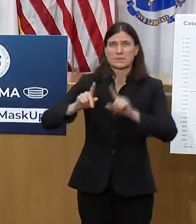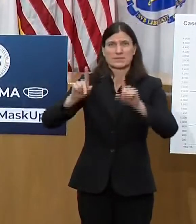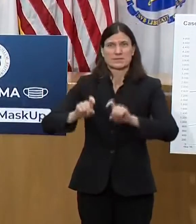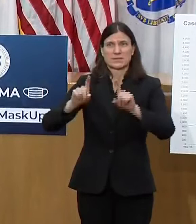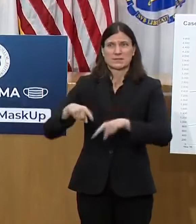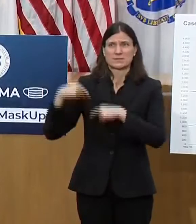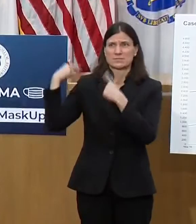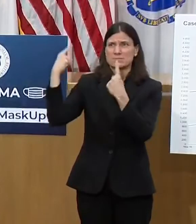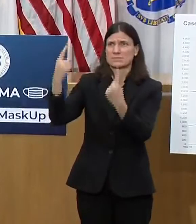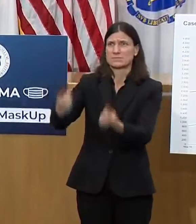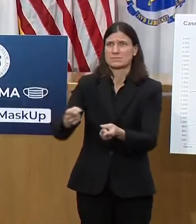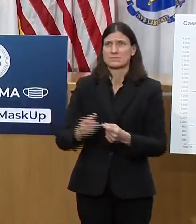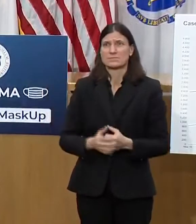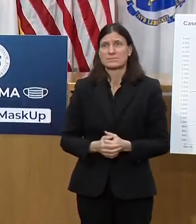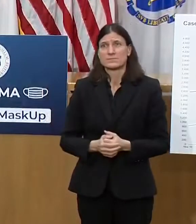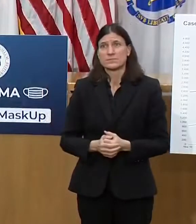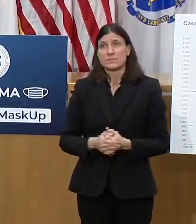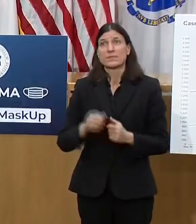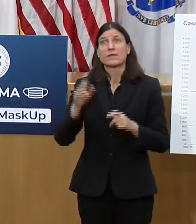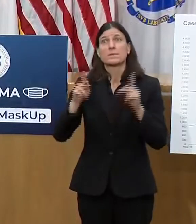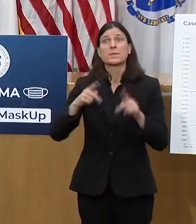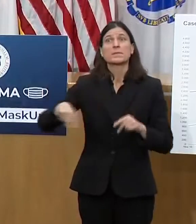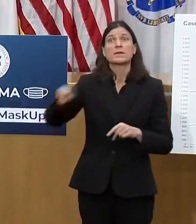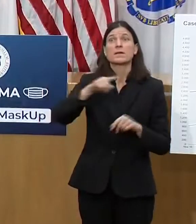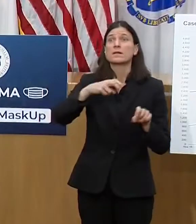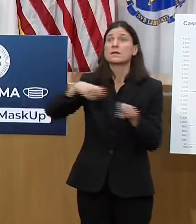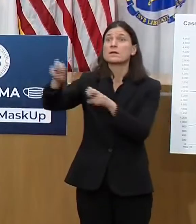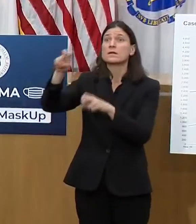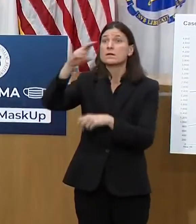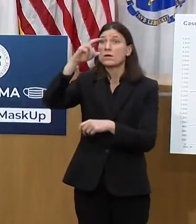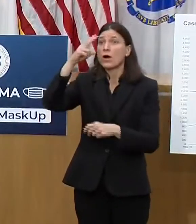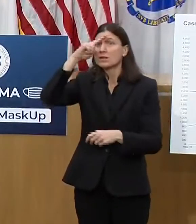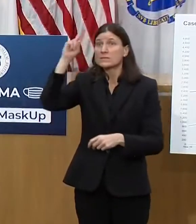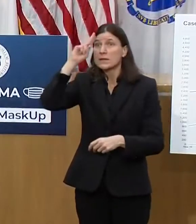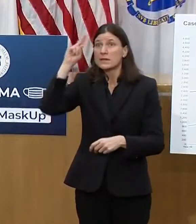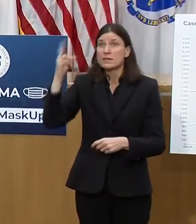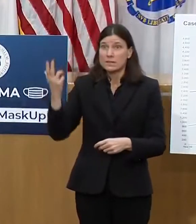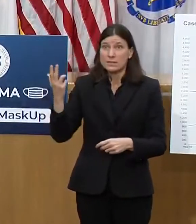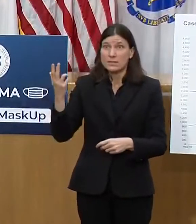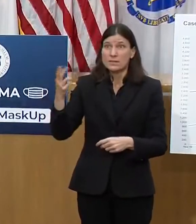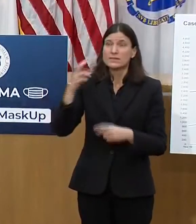people were in the hospital and 354 of those were in the ICU.